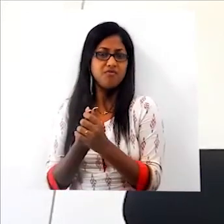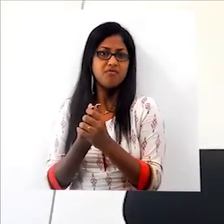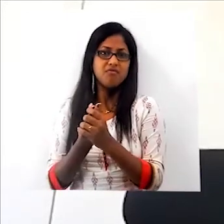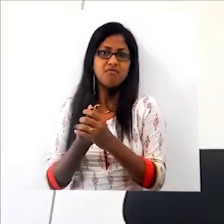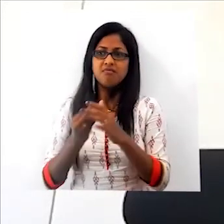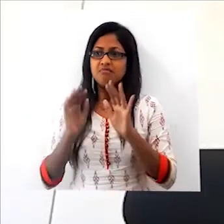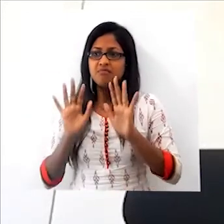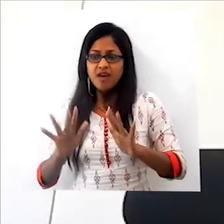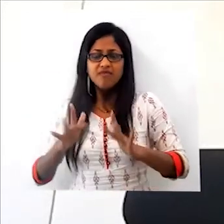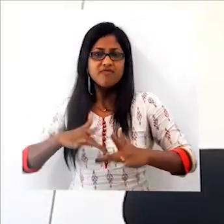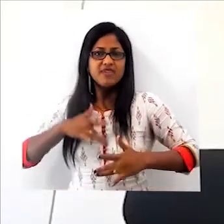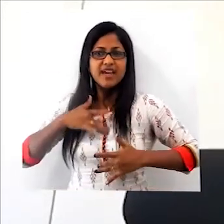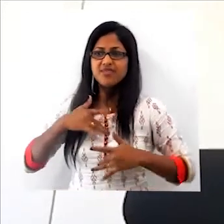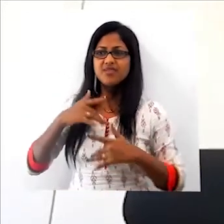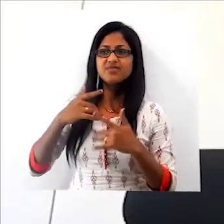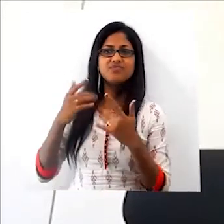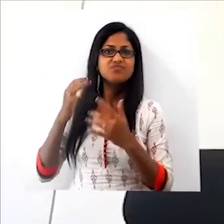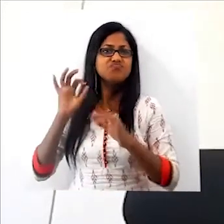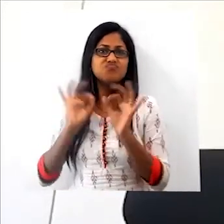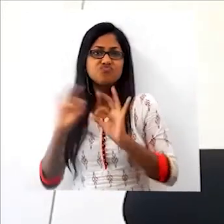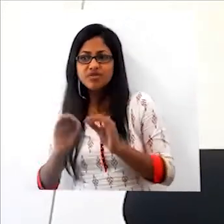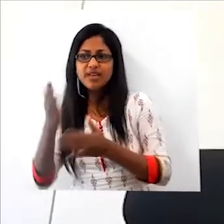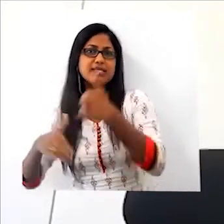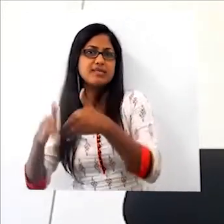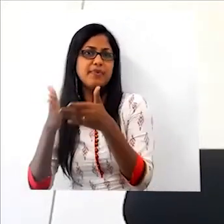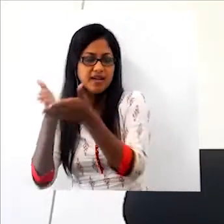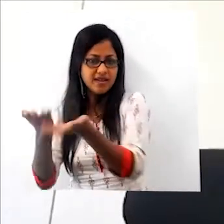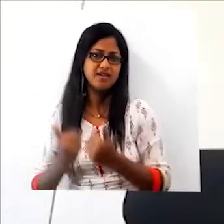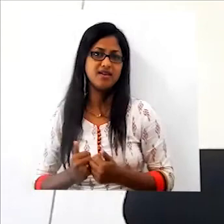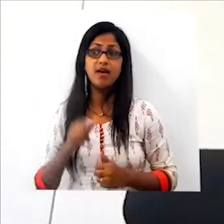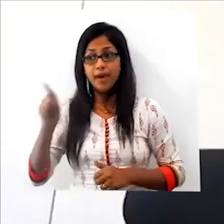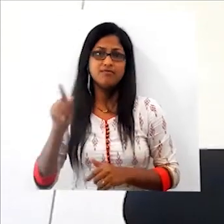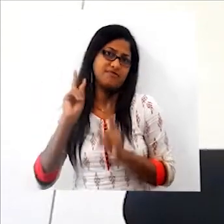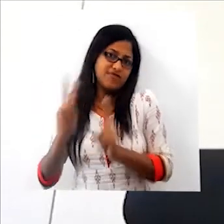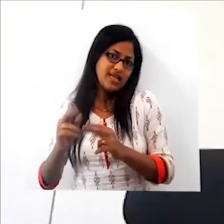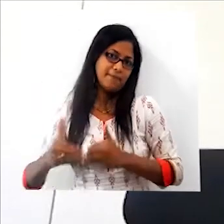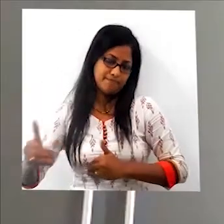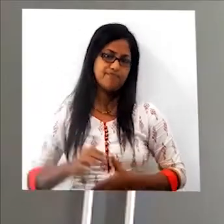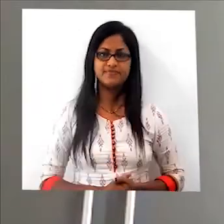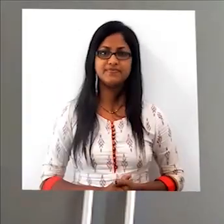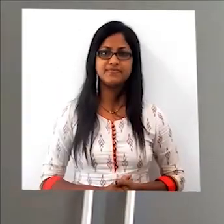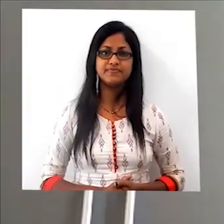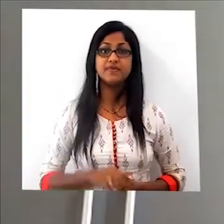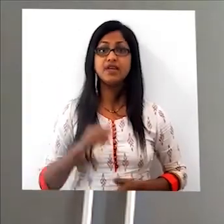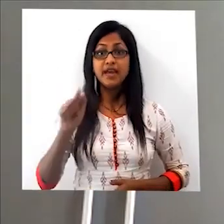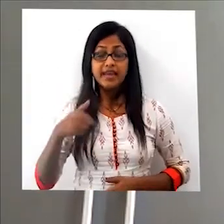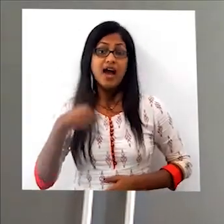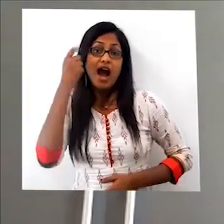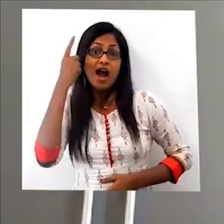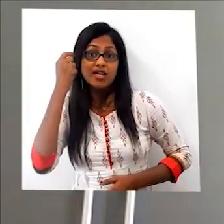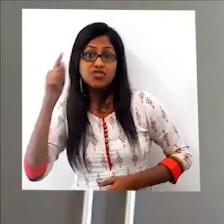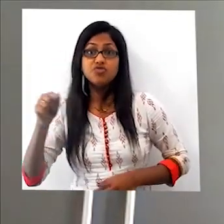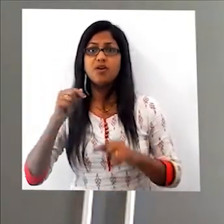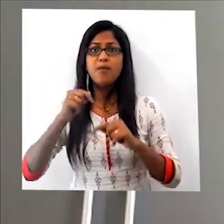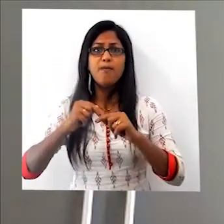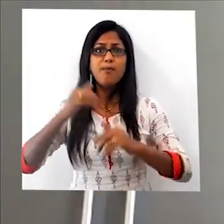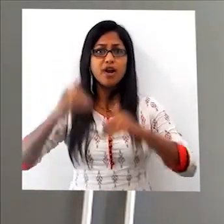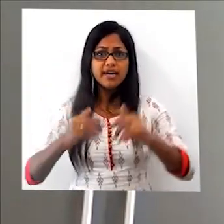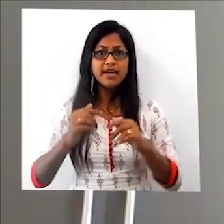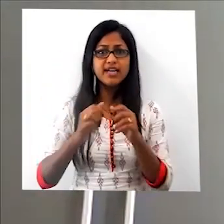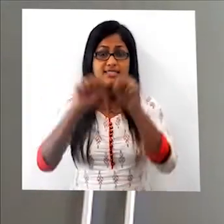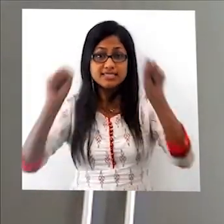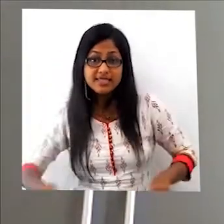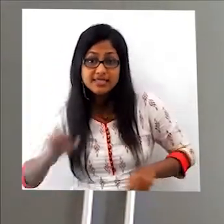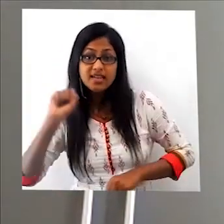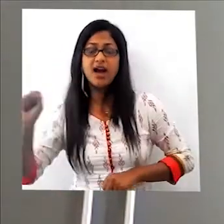that all of us have towards the disabled. But then he would be always at it. He understood the political system of the country.